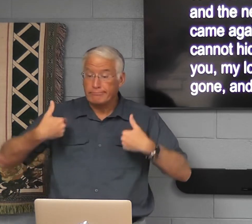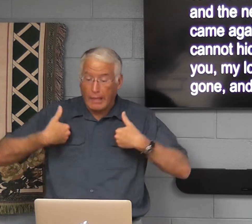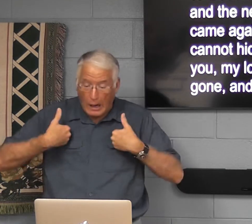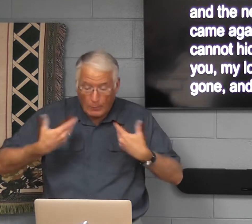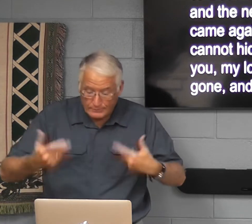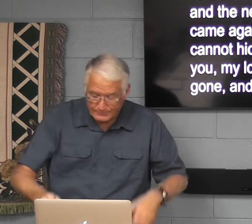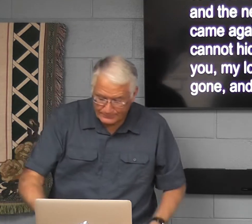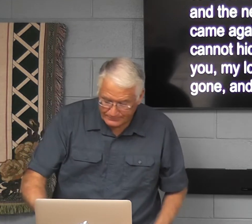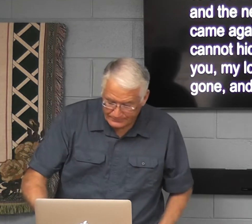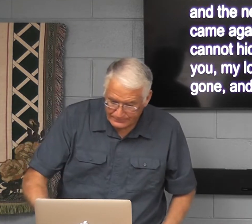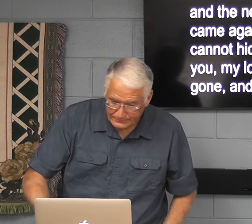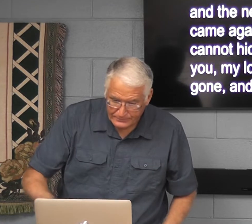livestock.